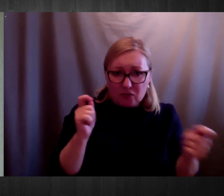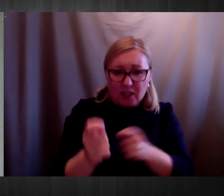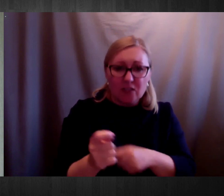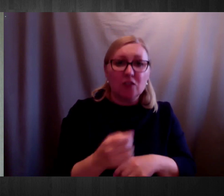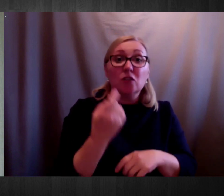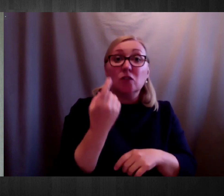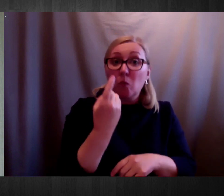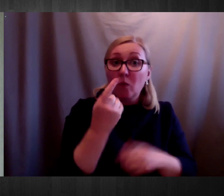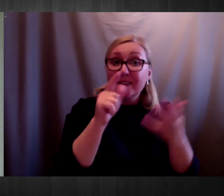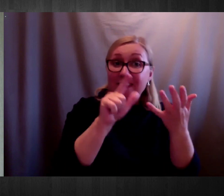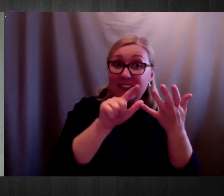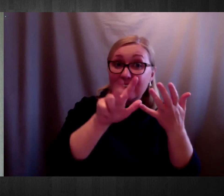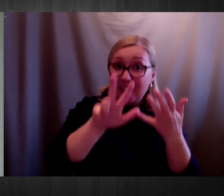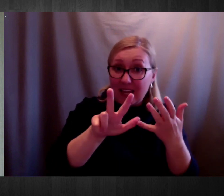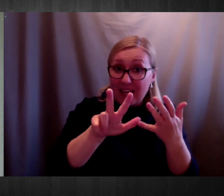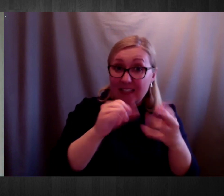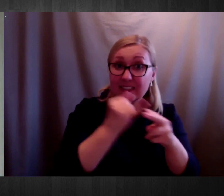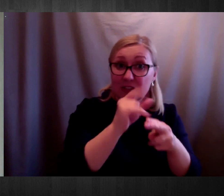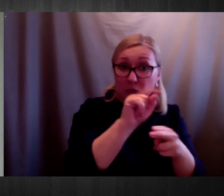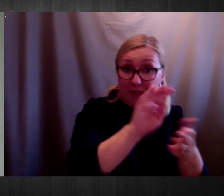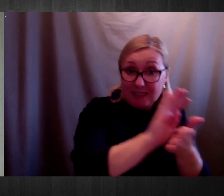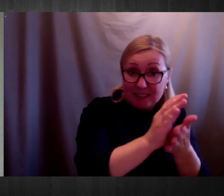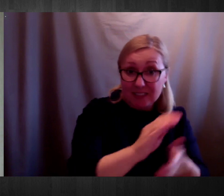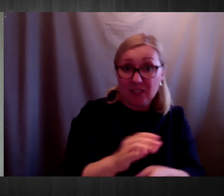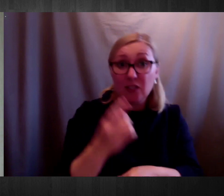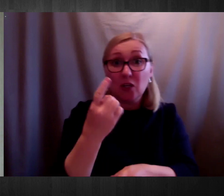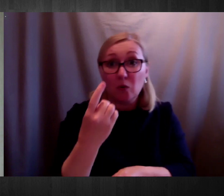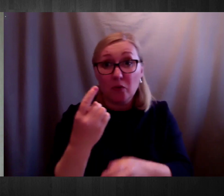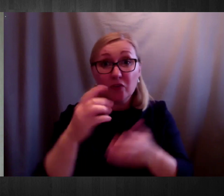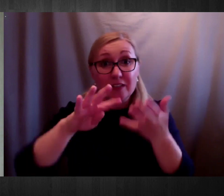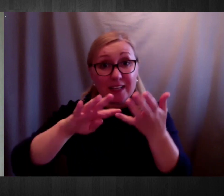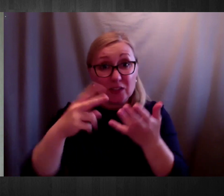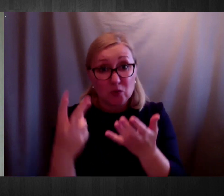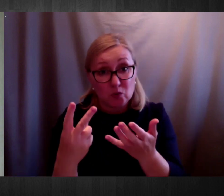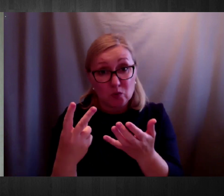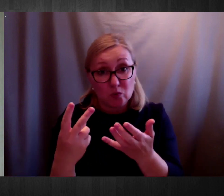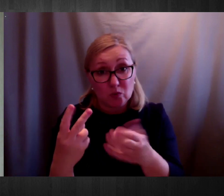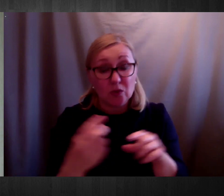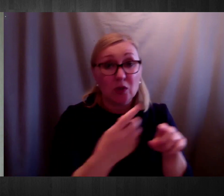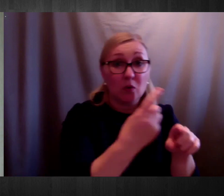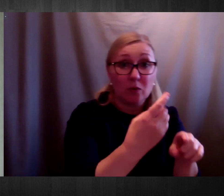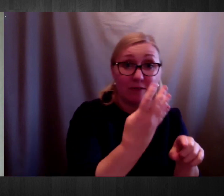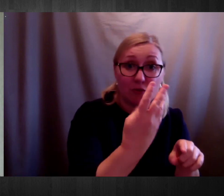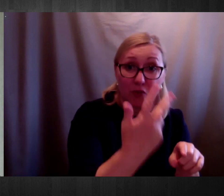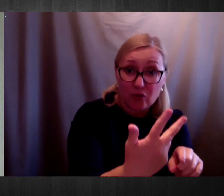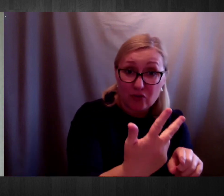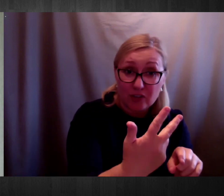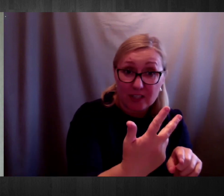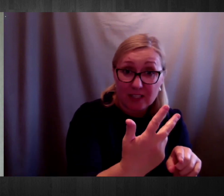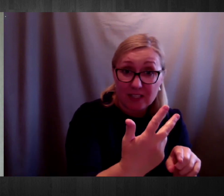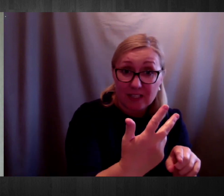in June 19 and 192 April 2020, 143 in that